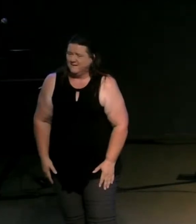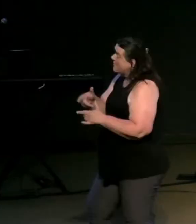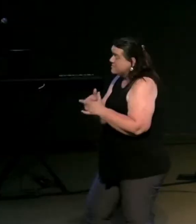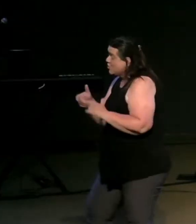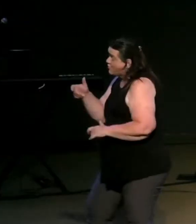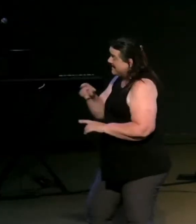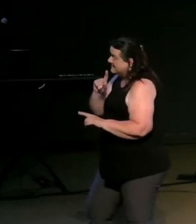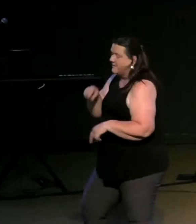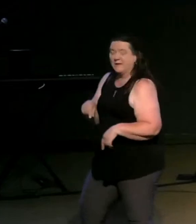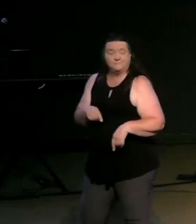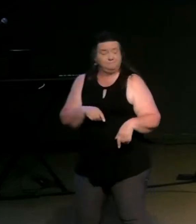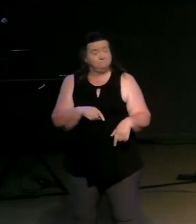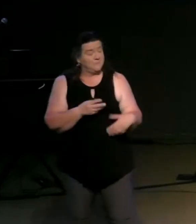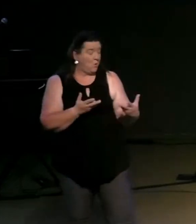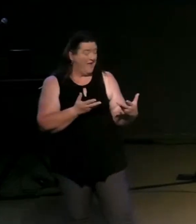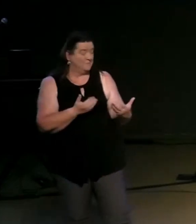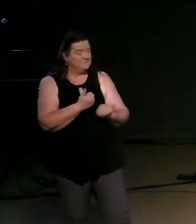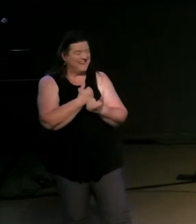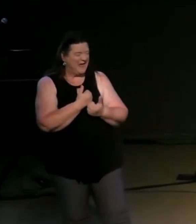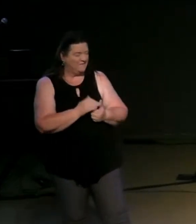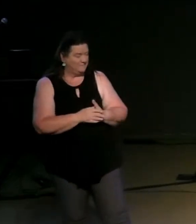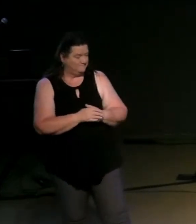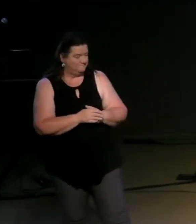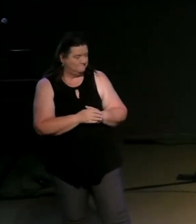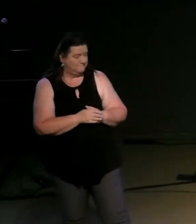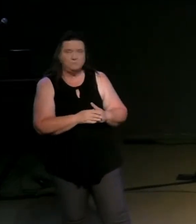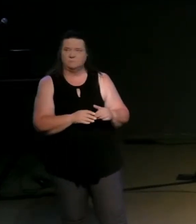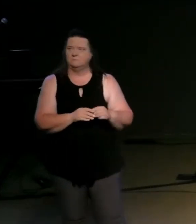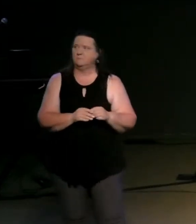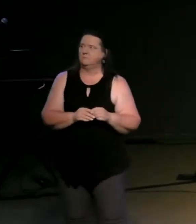well let's talk about that